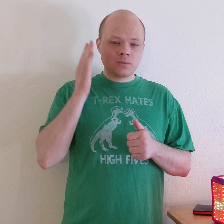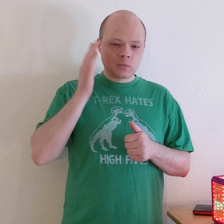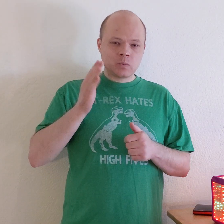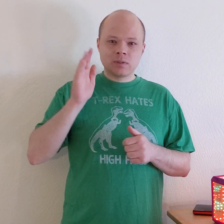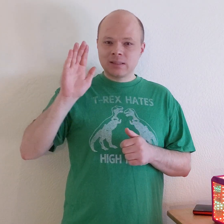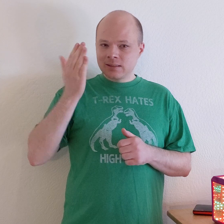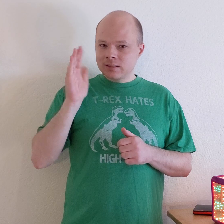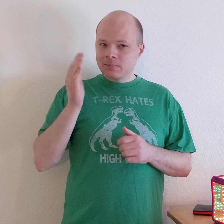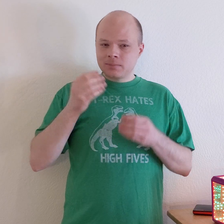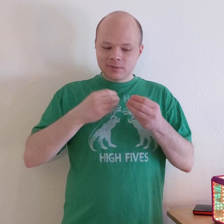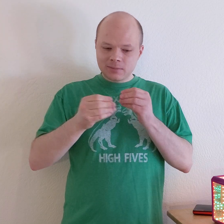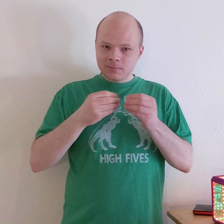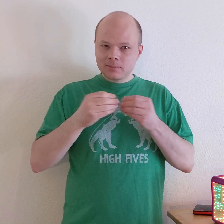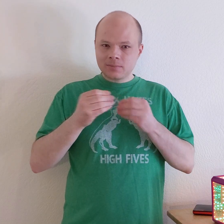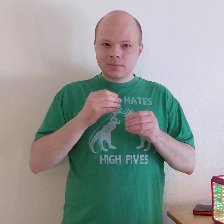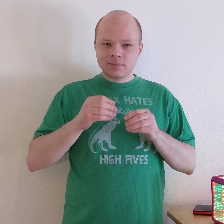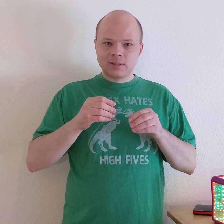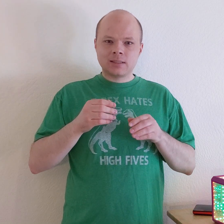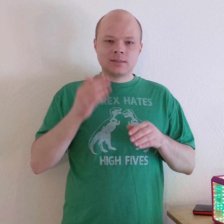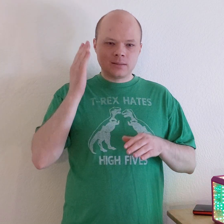First, I'll cut the mirrors using a table saw.